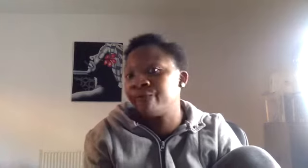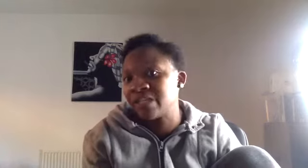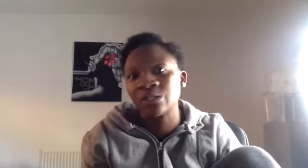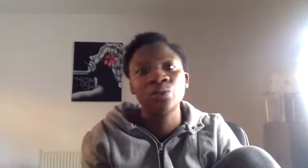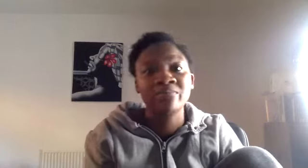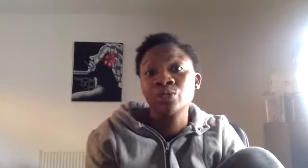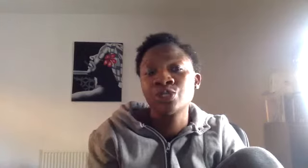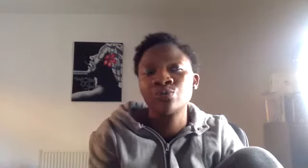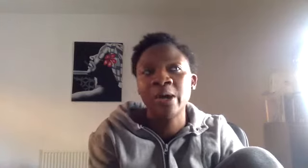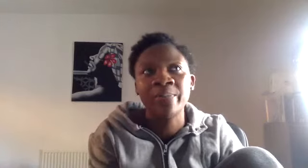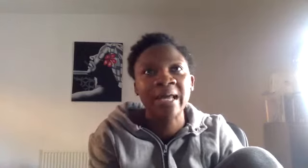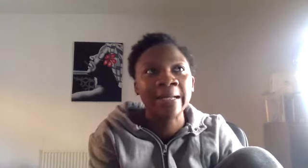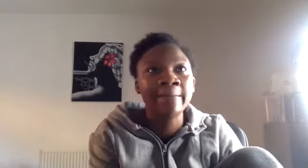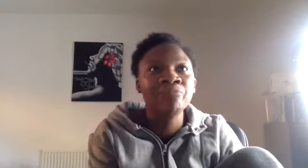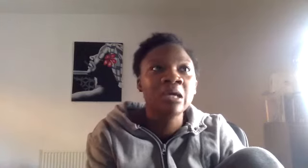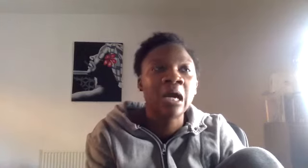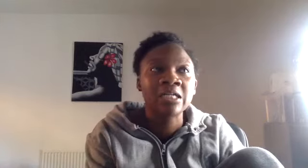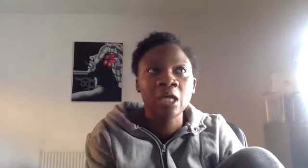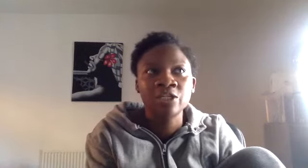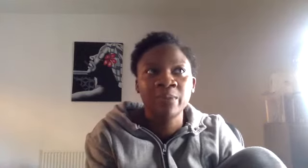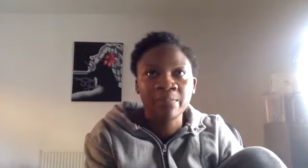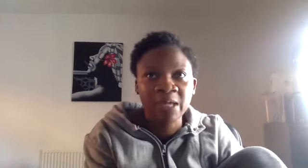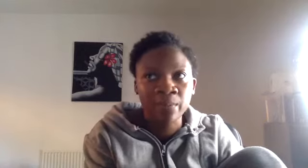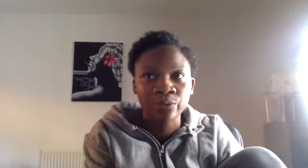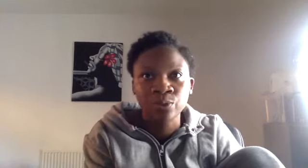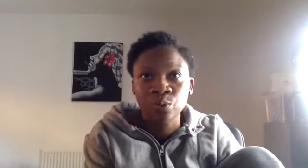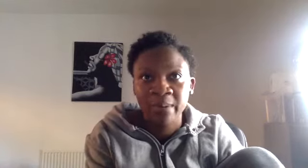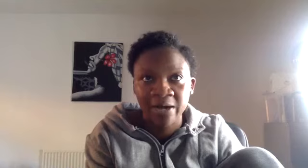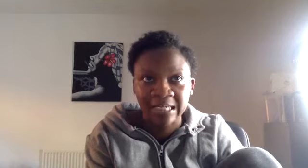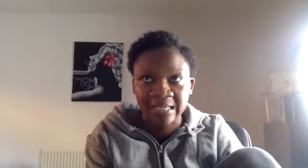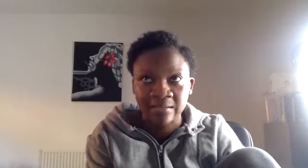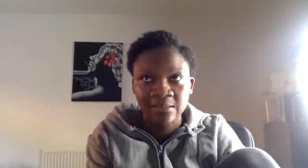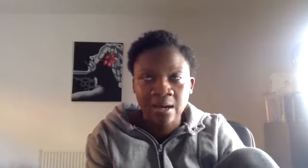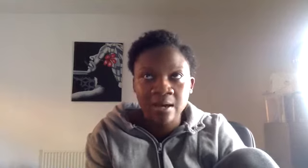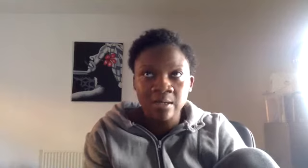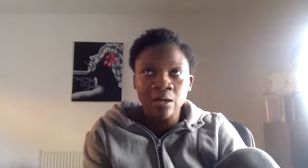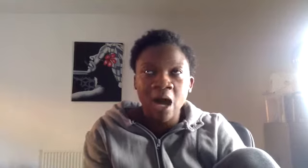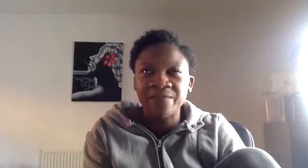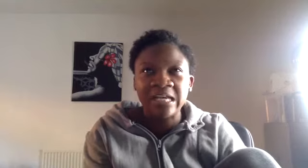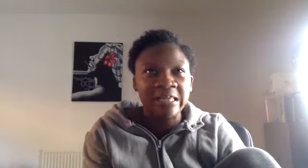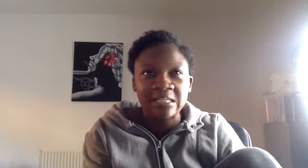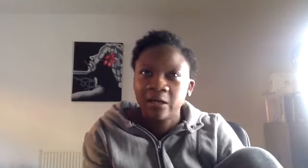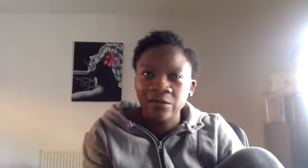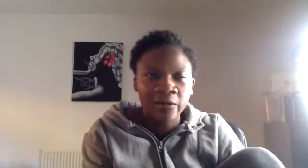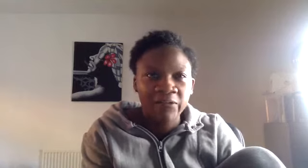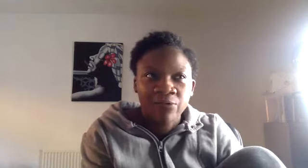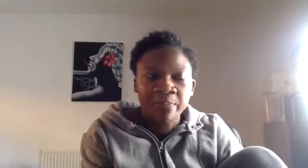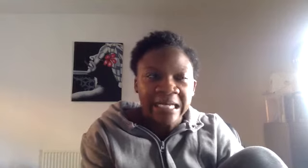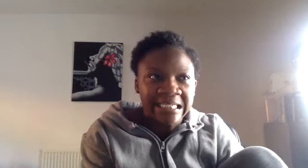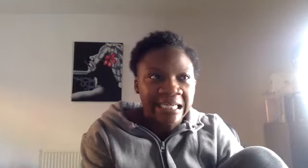physical, emotional well-being. And I started to bring people on to talk about these things. I've said this and I, you I say it repeatedly